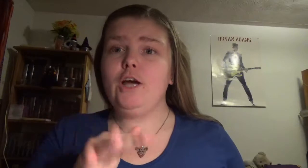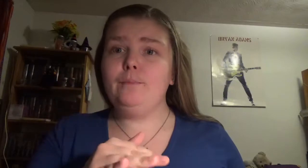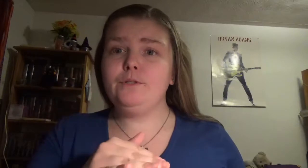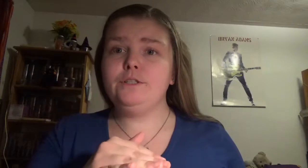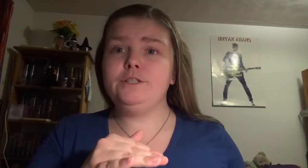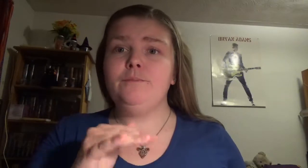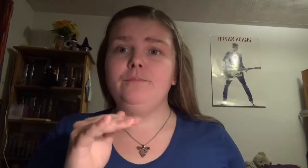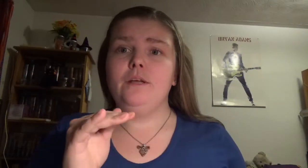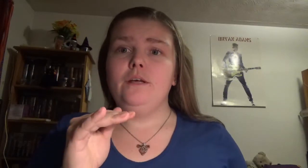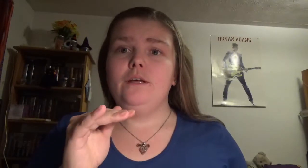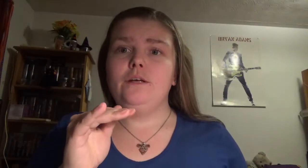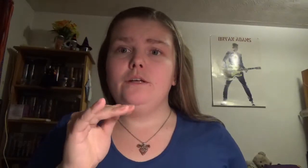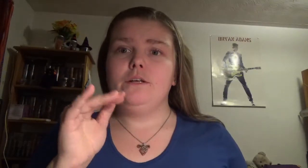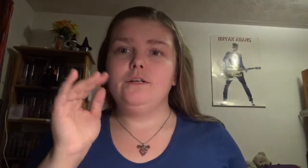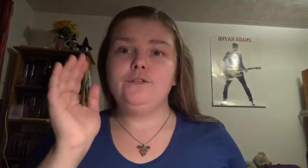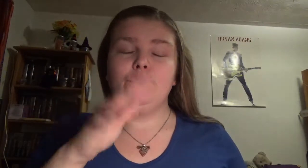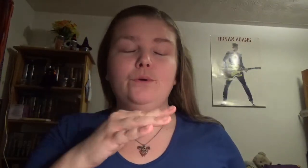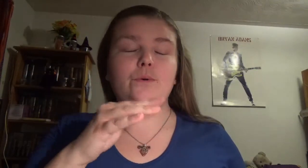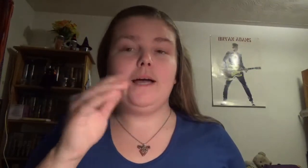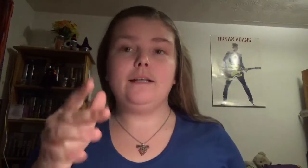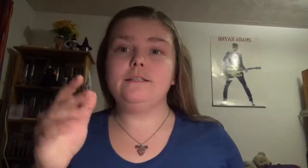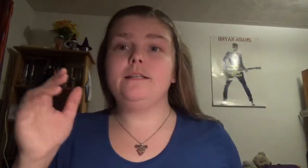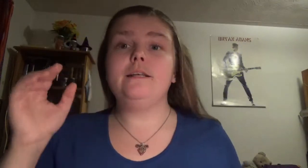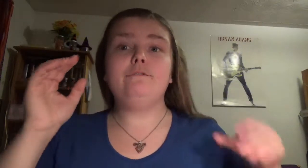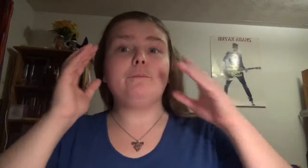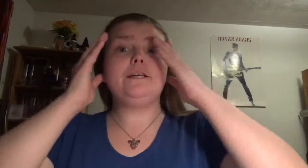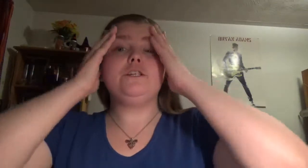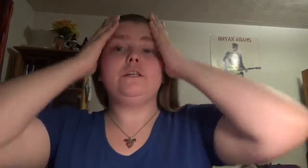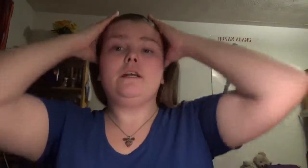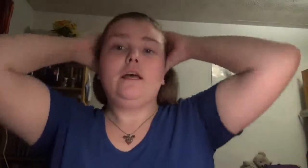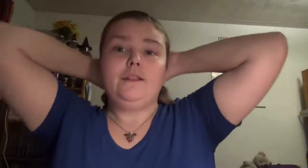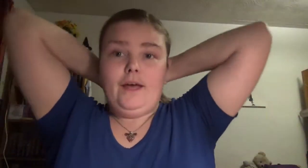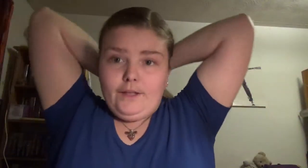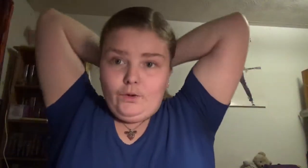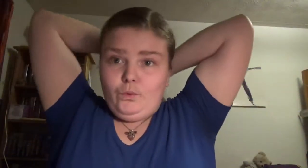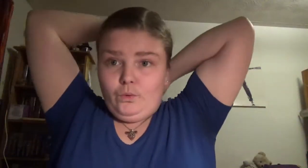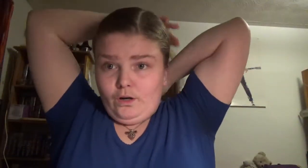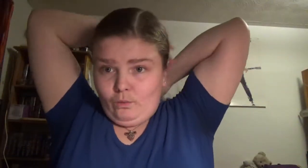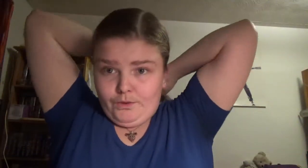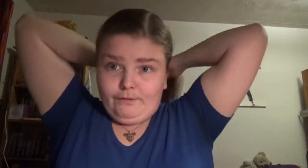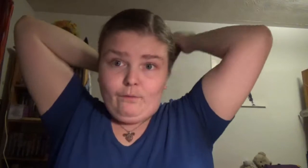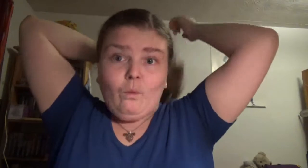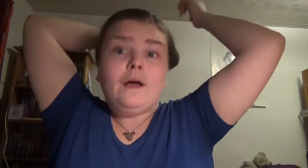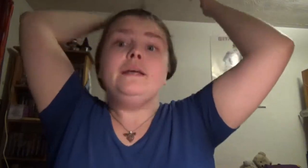chapters to get the information that you would have wanted.